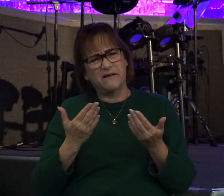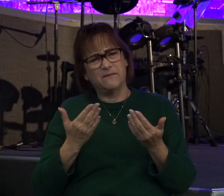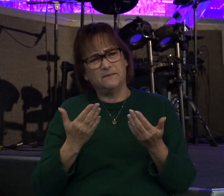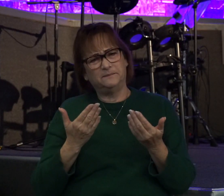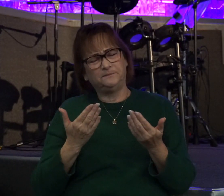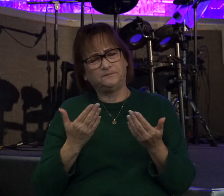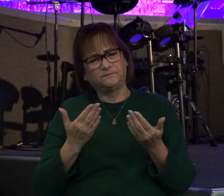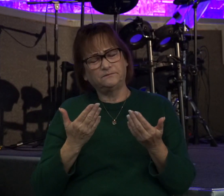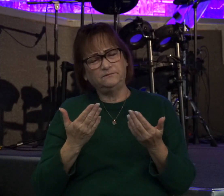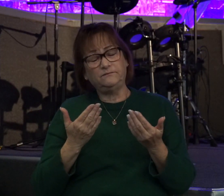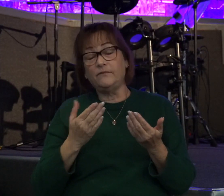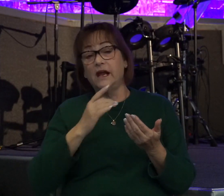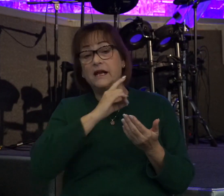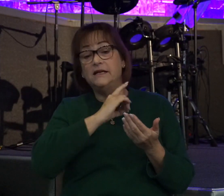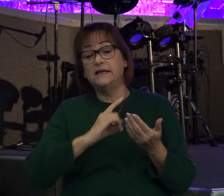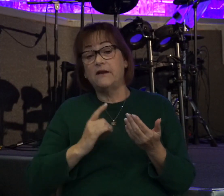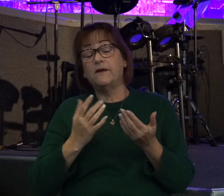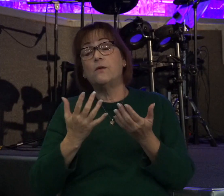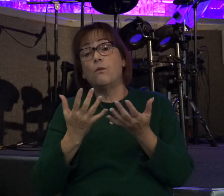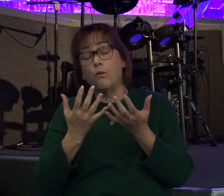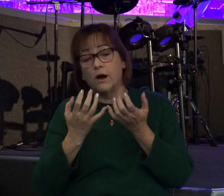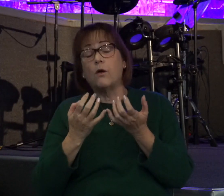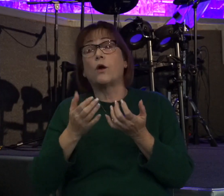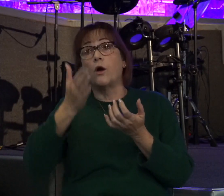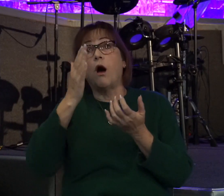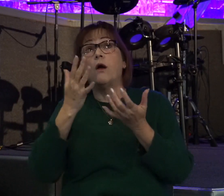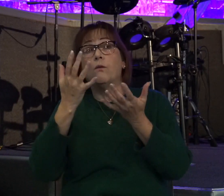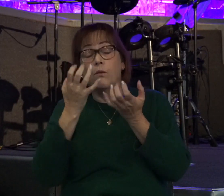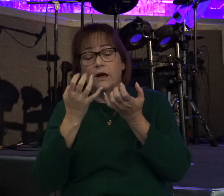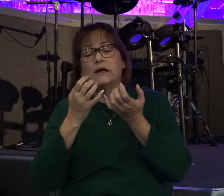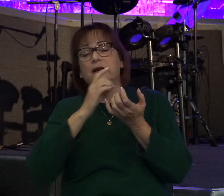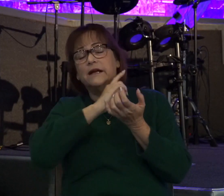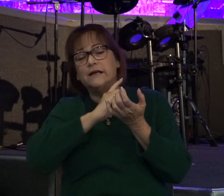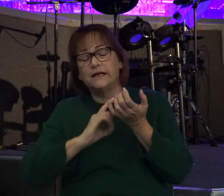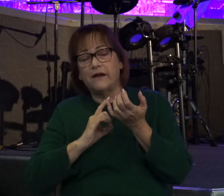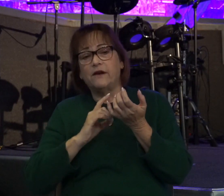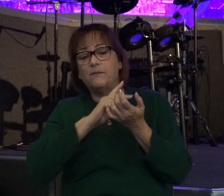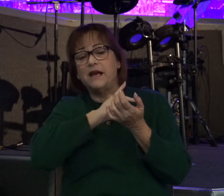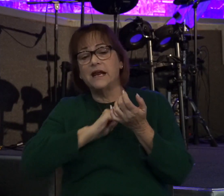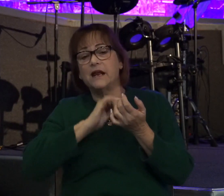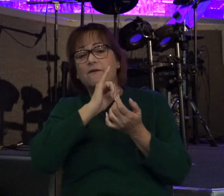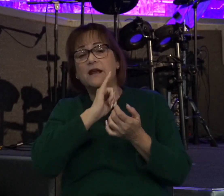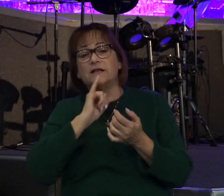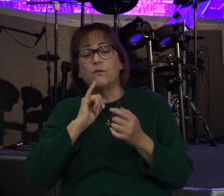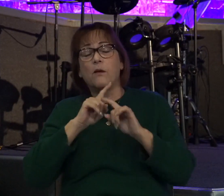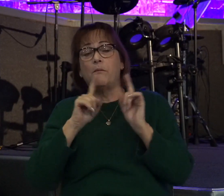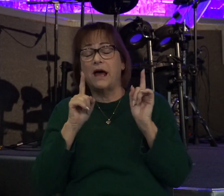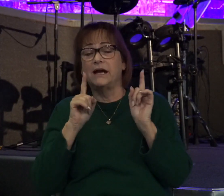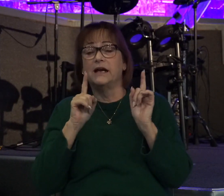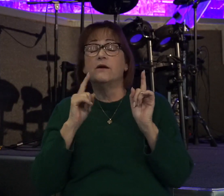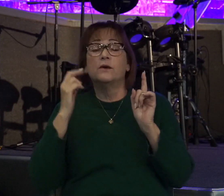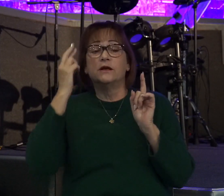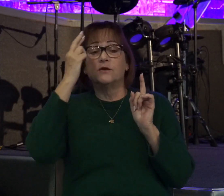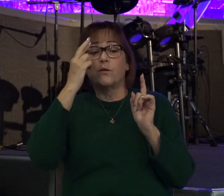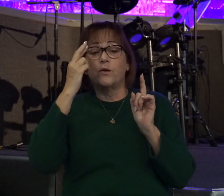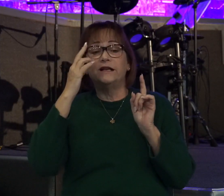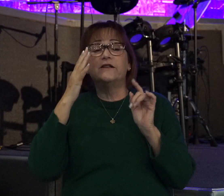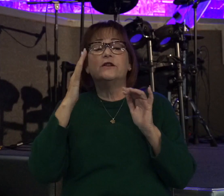After all, David wanted, or God wanted David to be, you know, king of Israel. But it was their reasons and their motives that made this